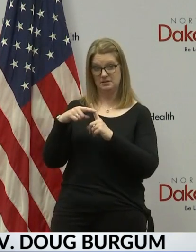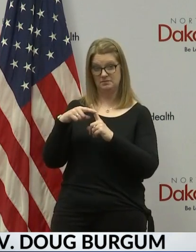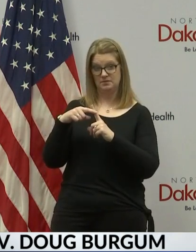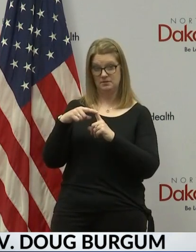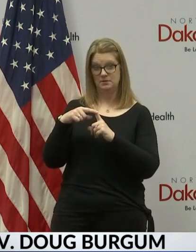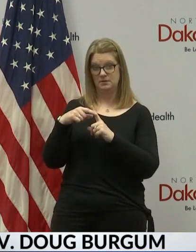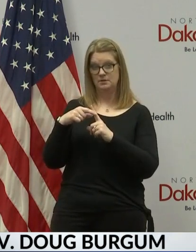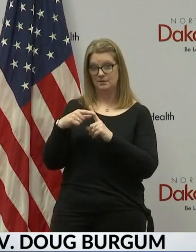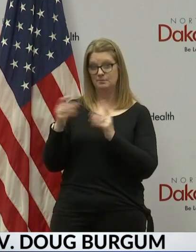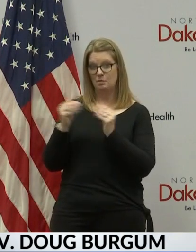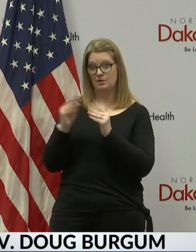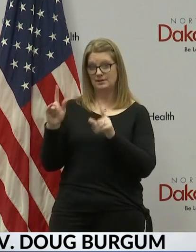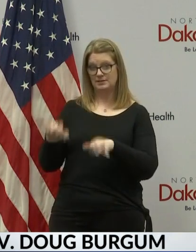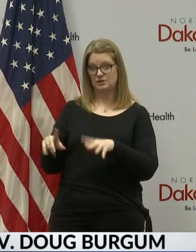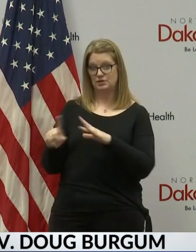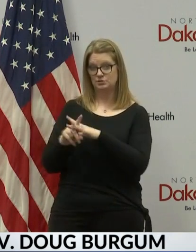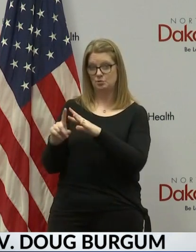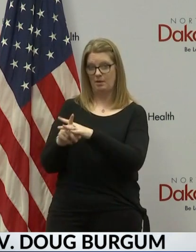with more tests coming,